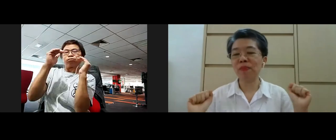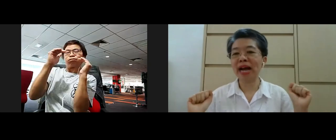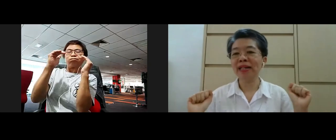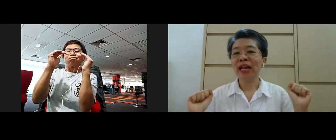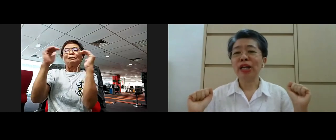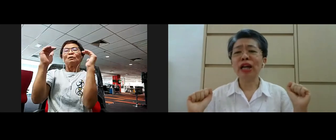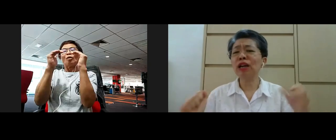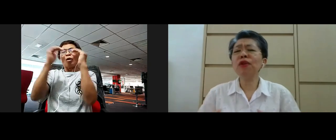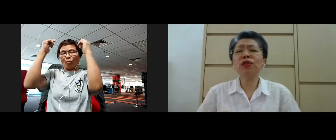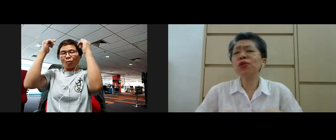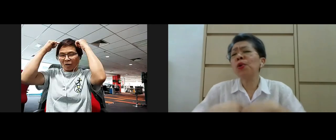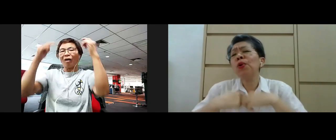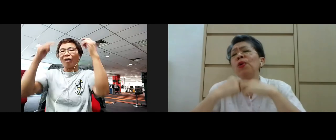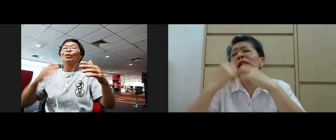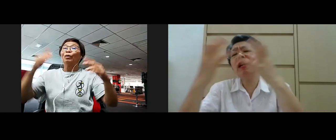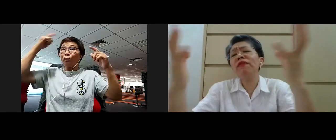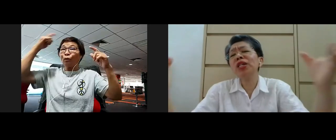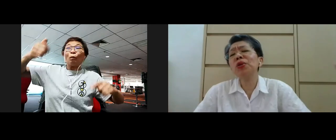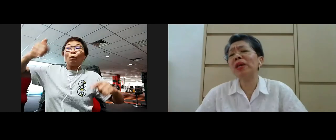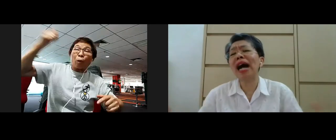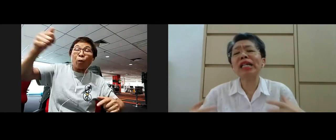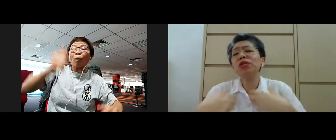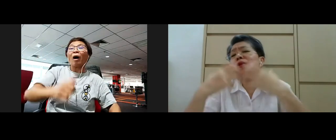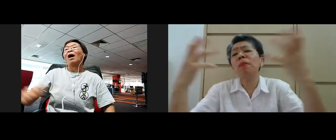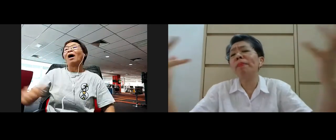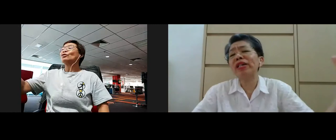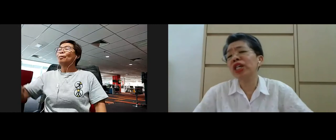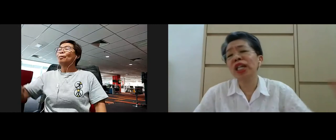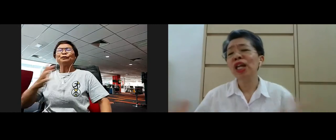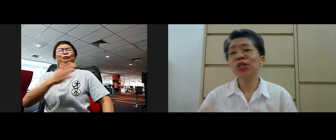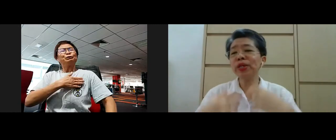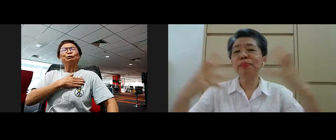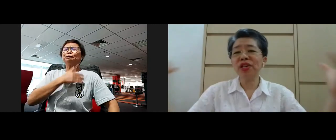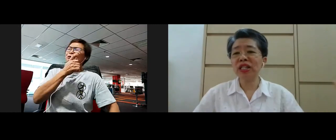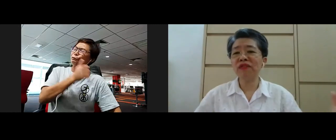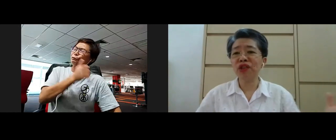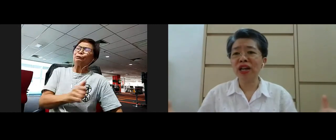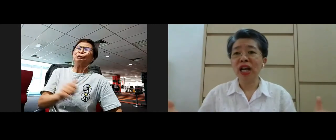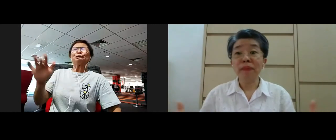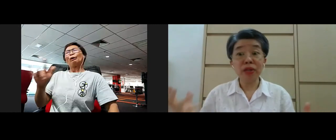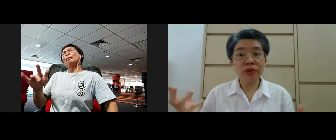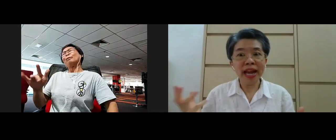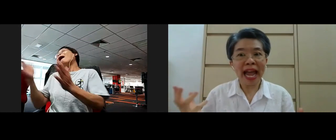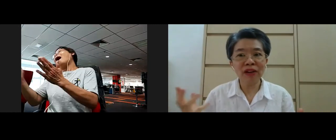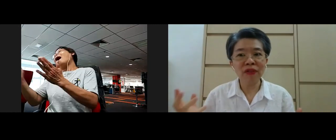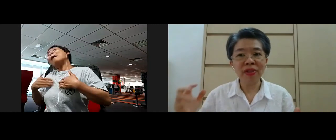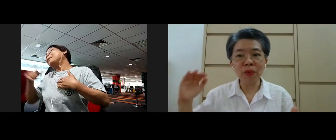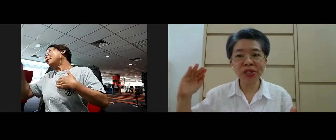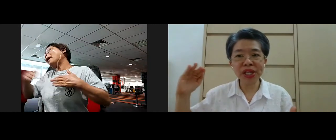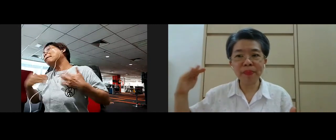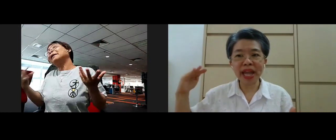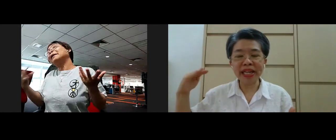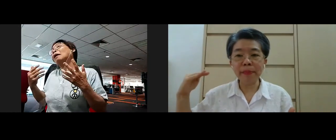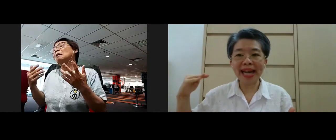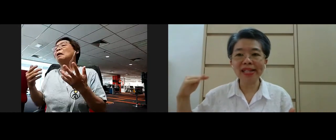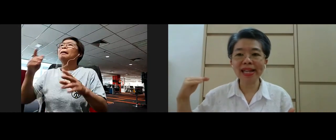compassion part yeah if you are so loving so kind so compassionate so appreciative joy but you don't have the